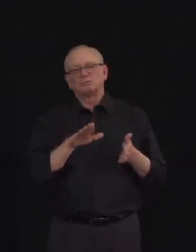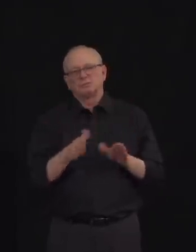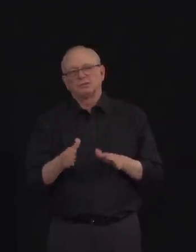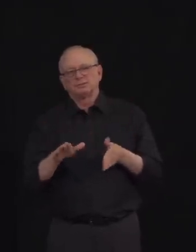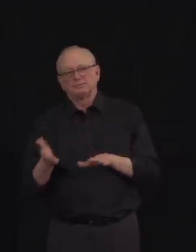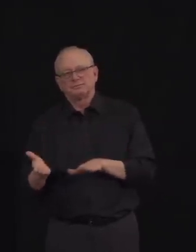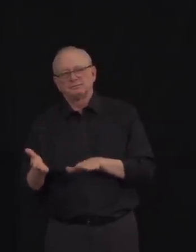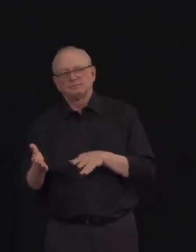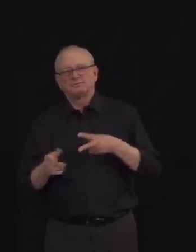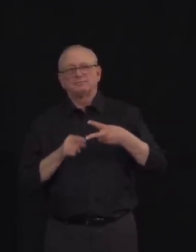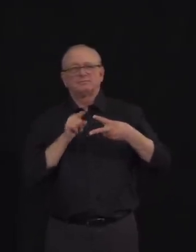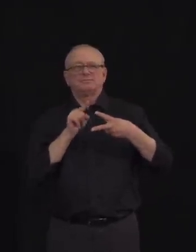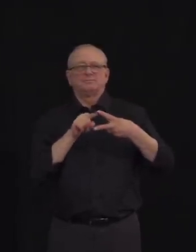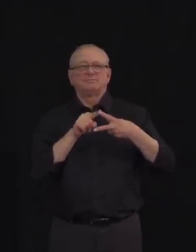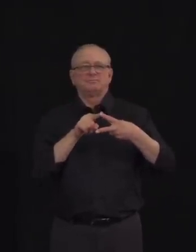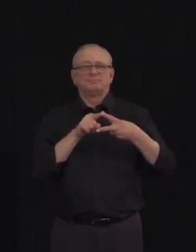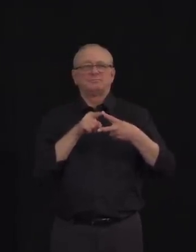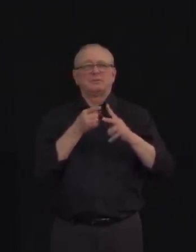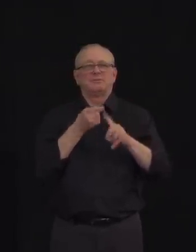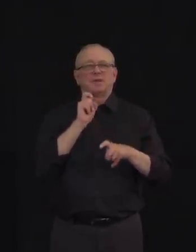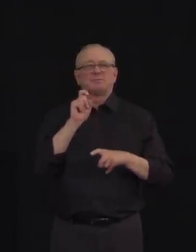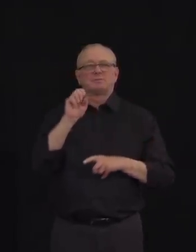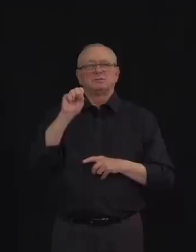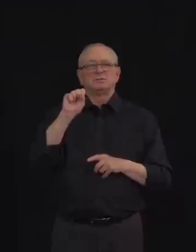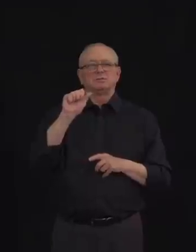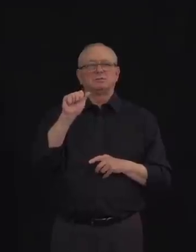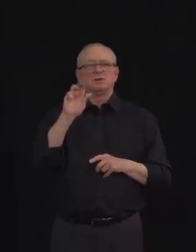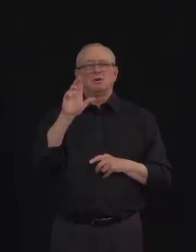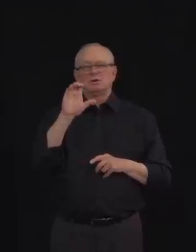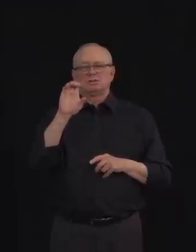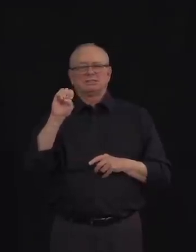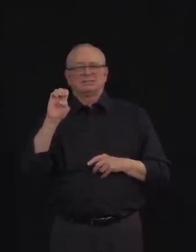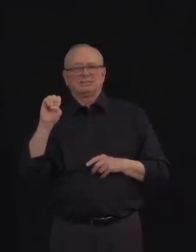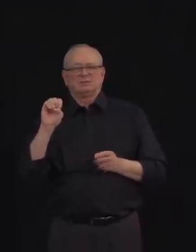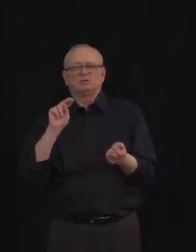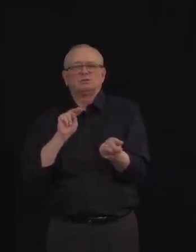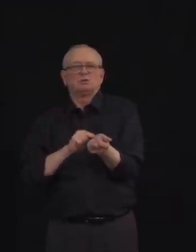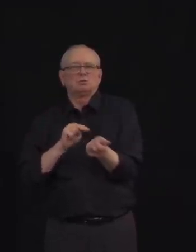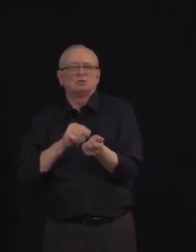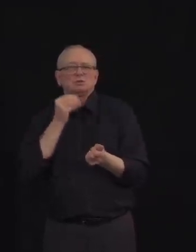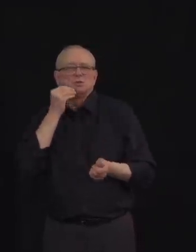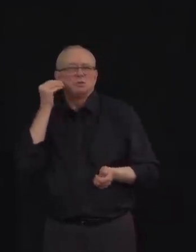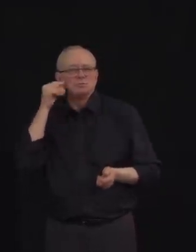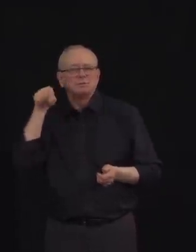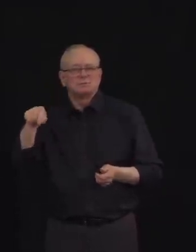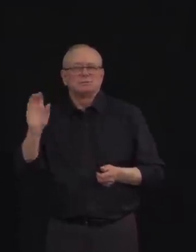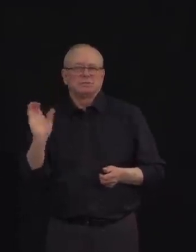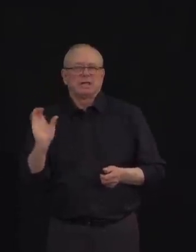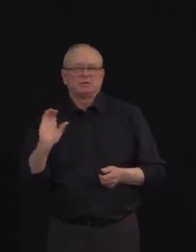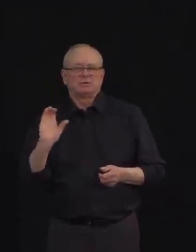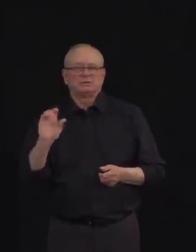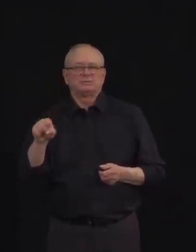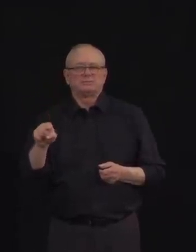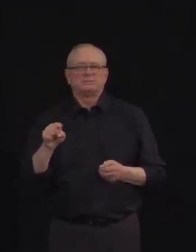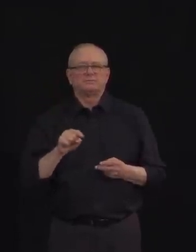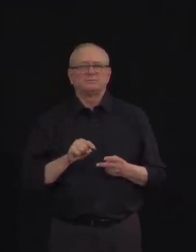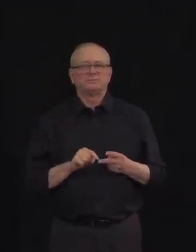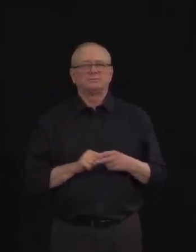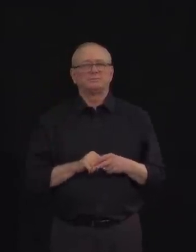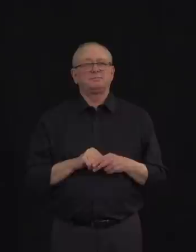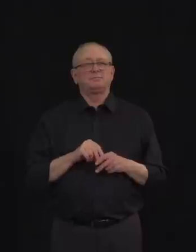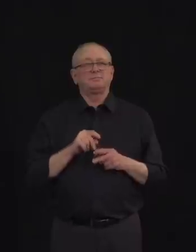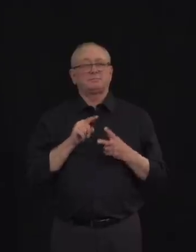continuing care facility in Calgary Zone. I want to offer my condolences to the family and friends of these individuals.